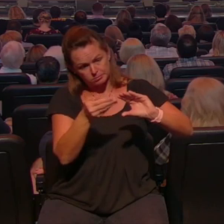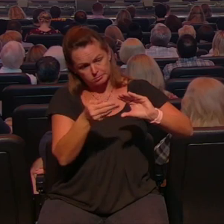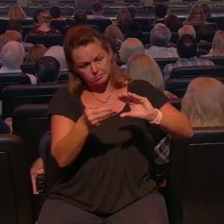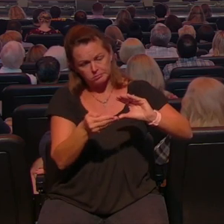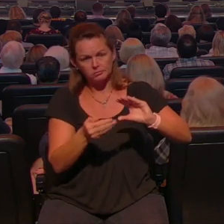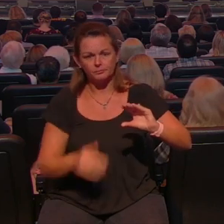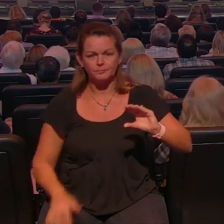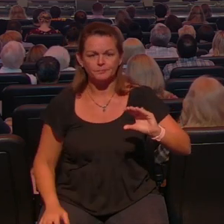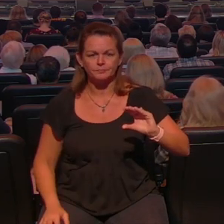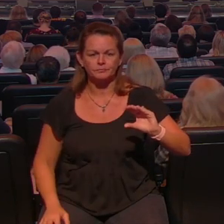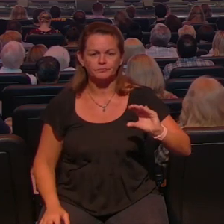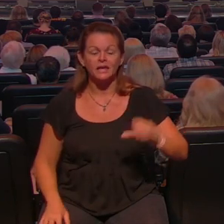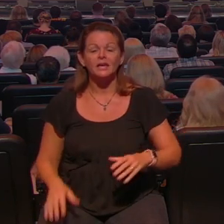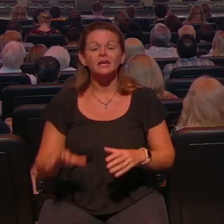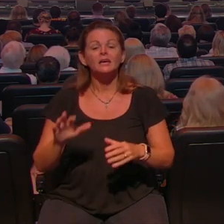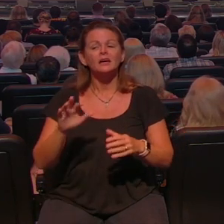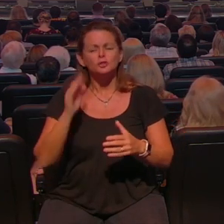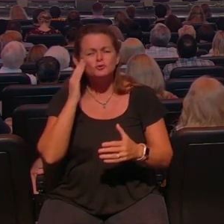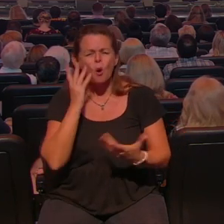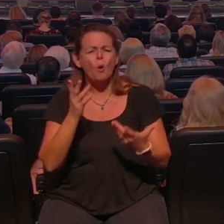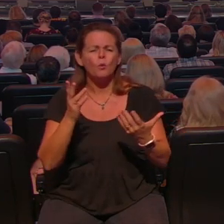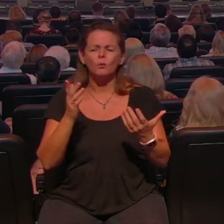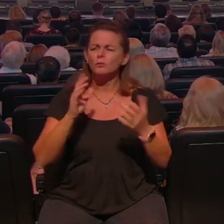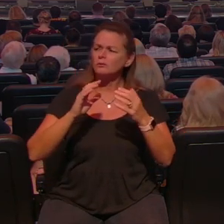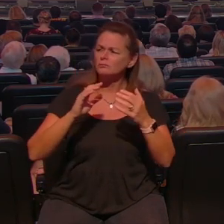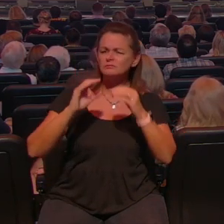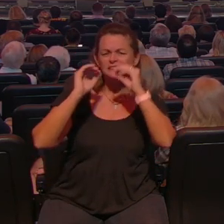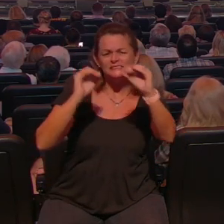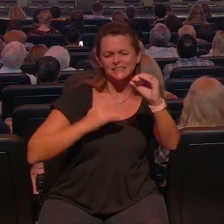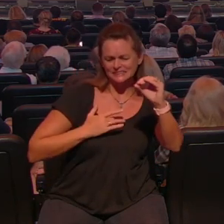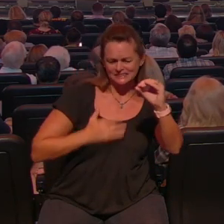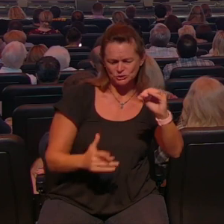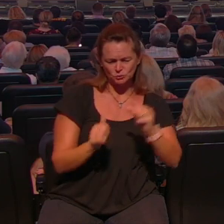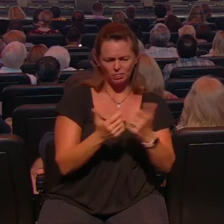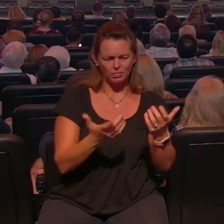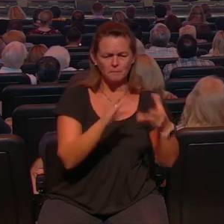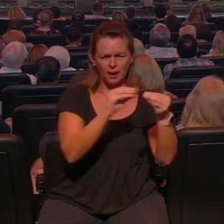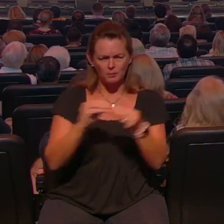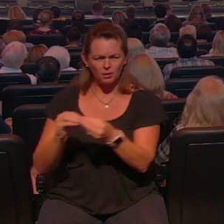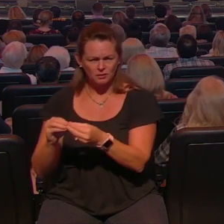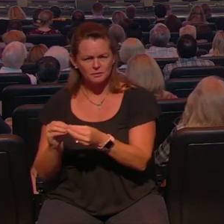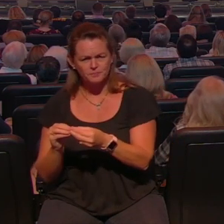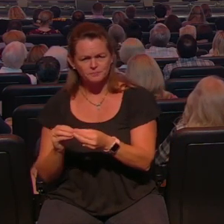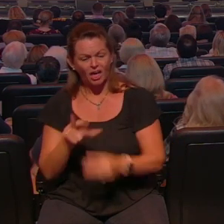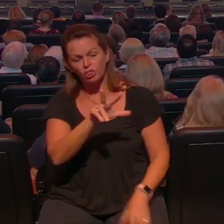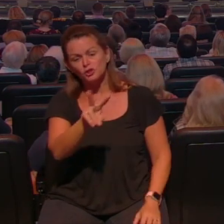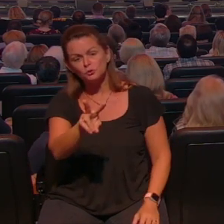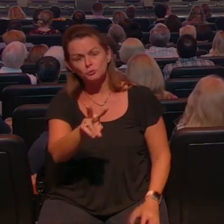16 of them were about money and possessions 16 so here's a